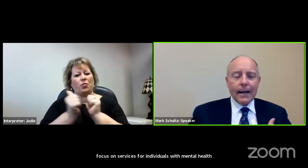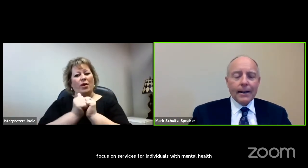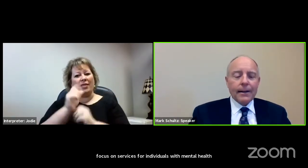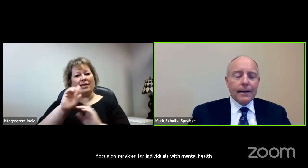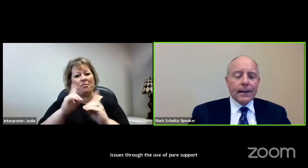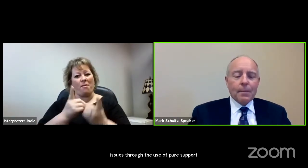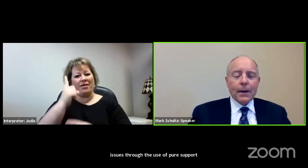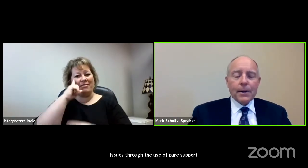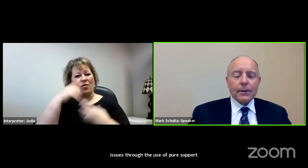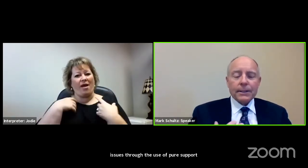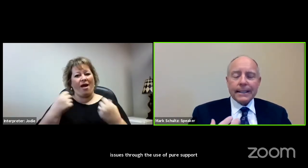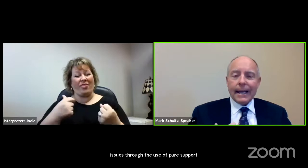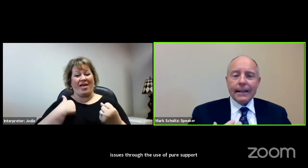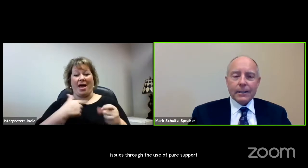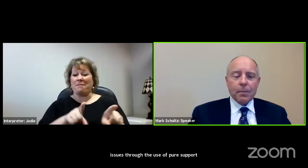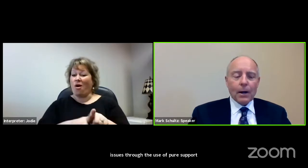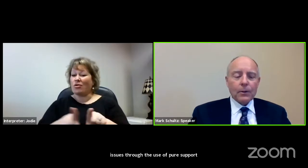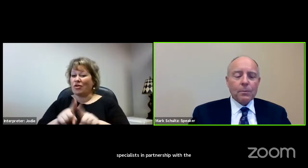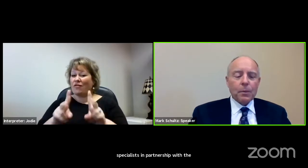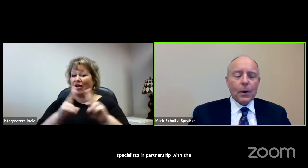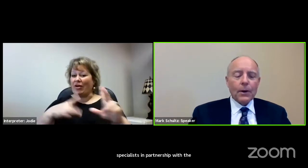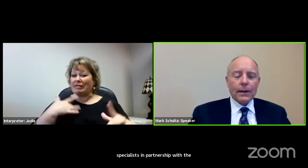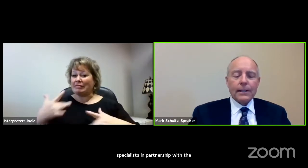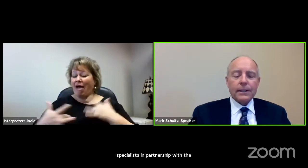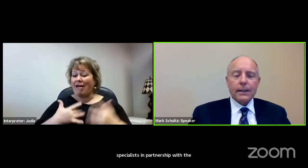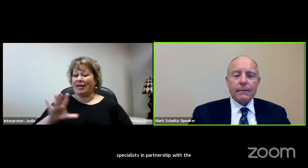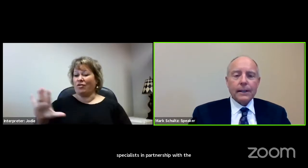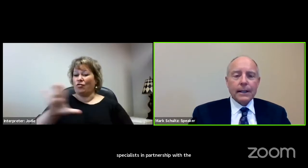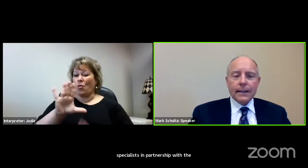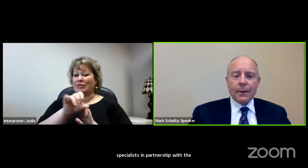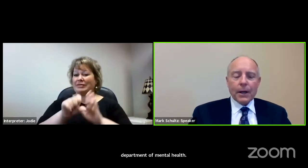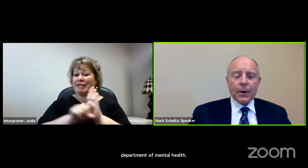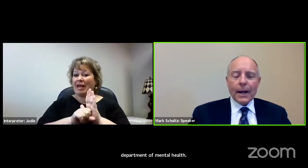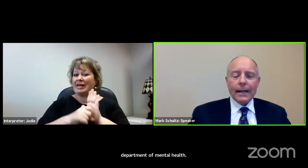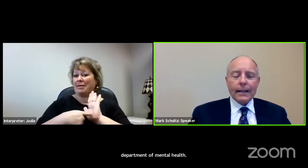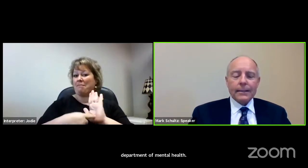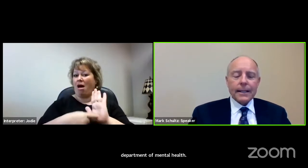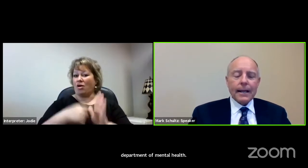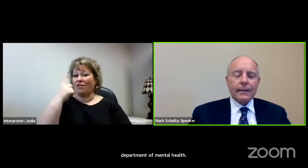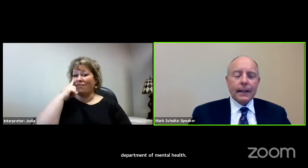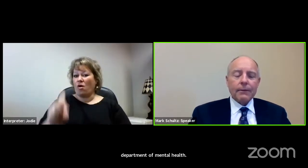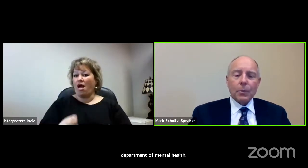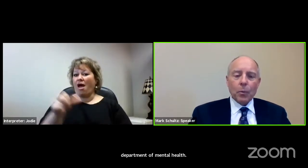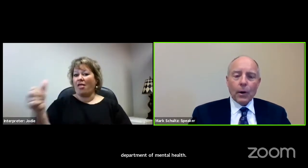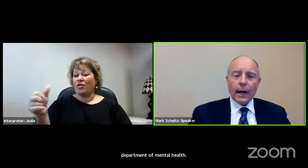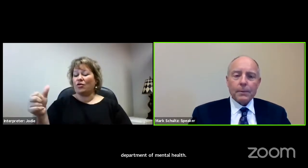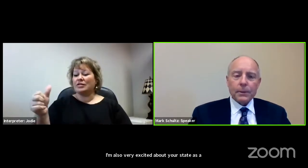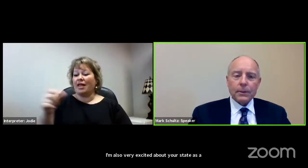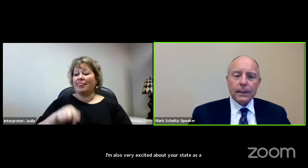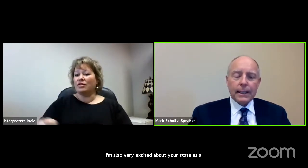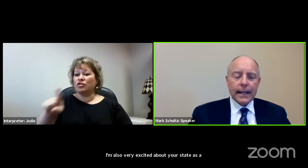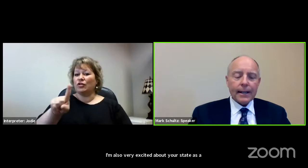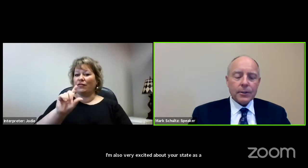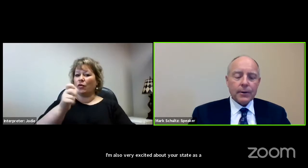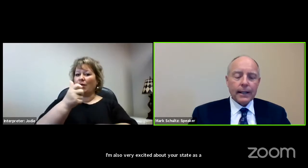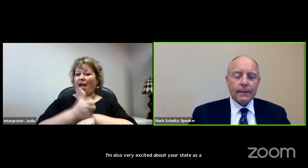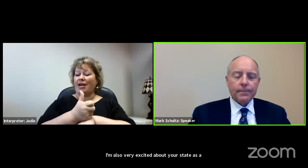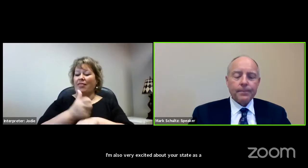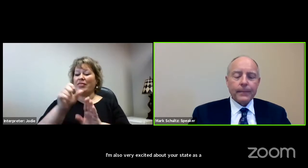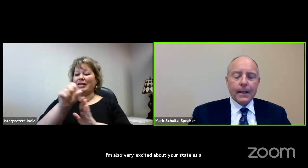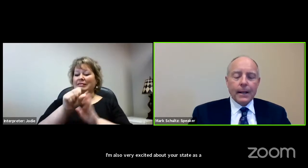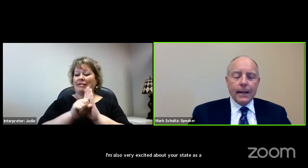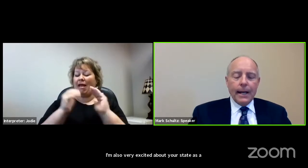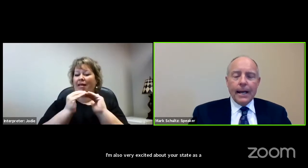very excited about your state-as-a-model-employer initiative that would create a state-level work opportunity tax